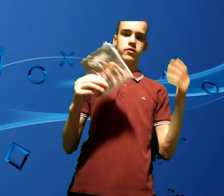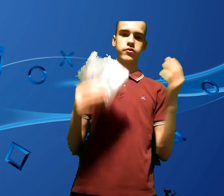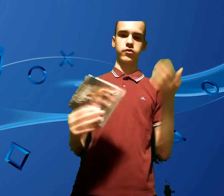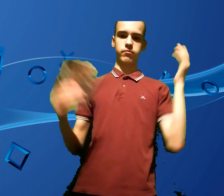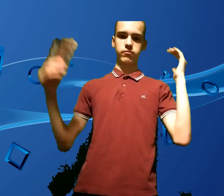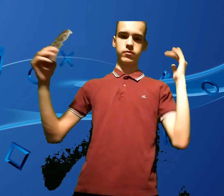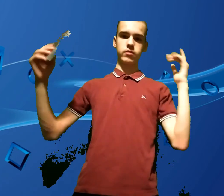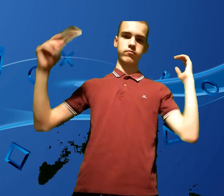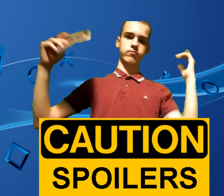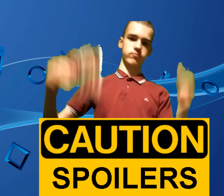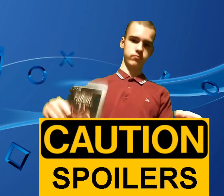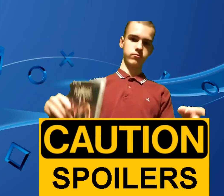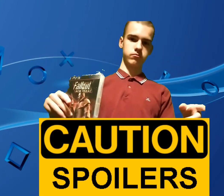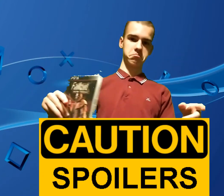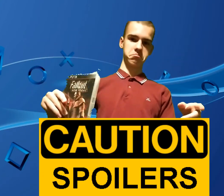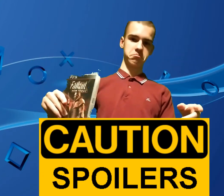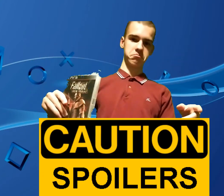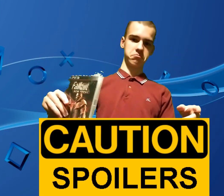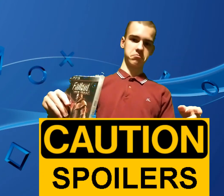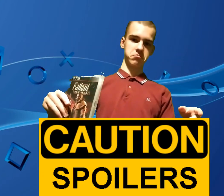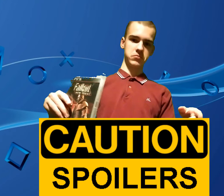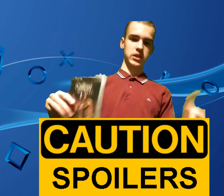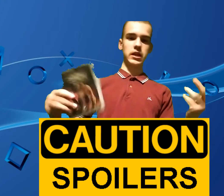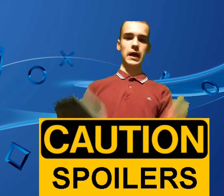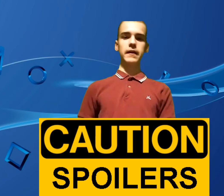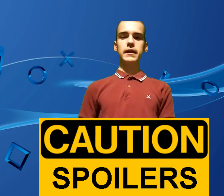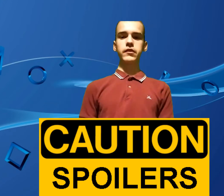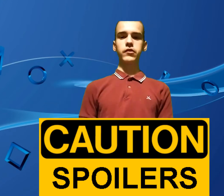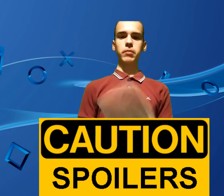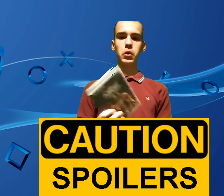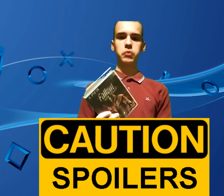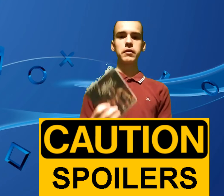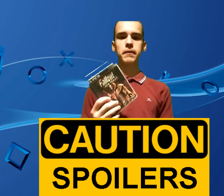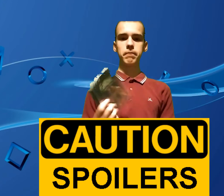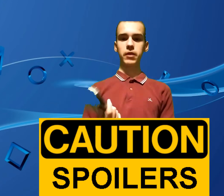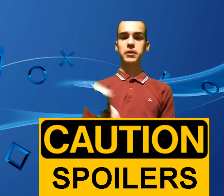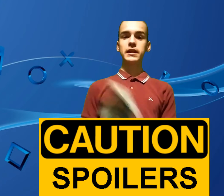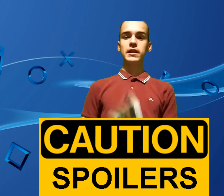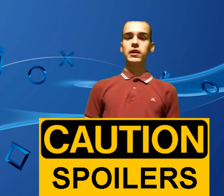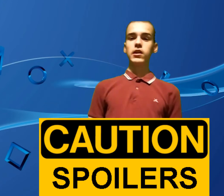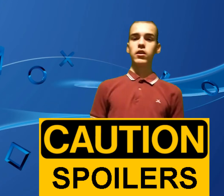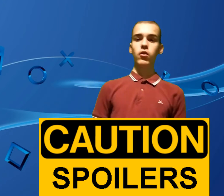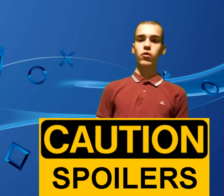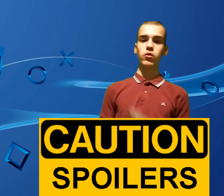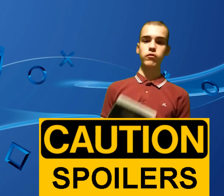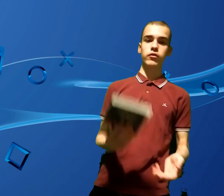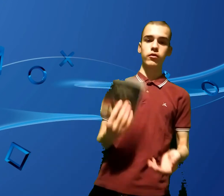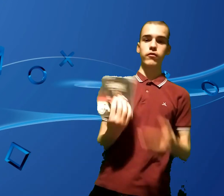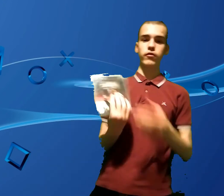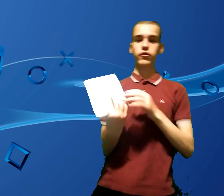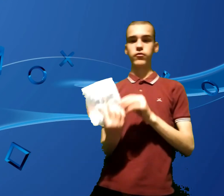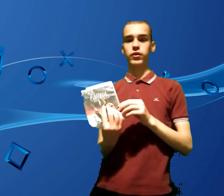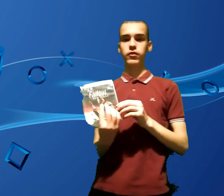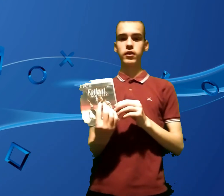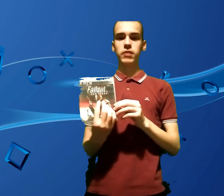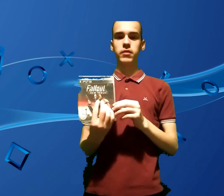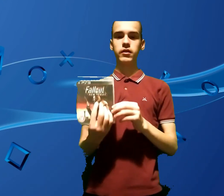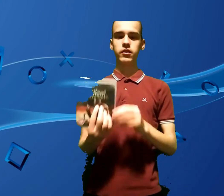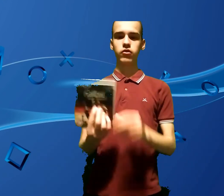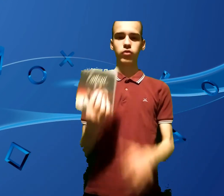some, yeah, some of those. But anyway, overall I thought it was a really good game. I did enjoy